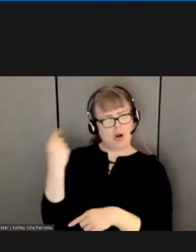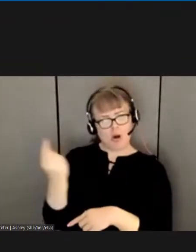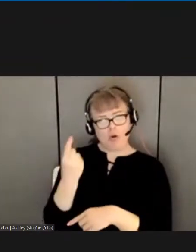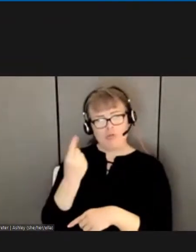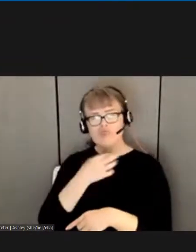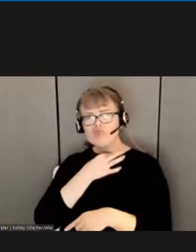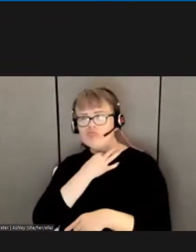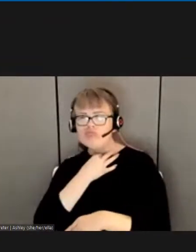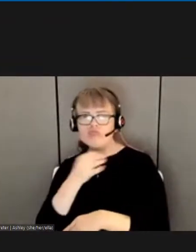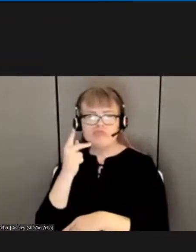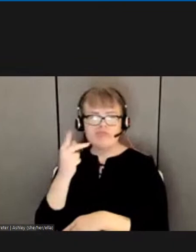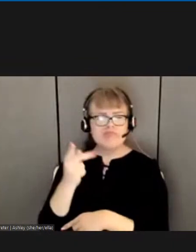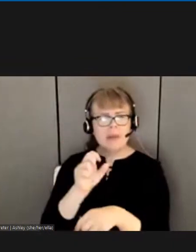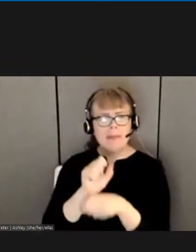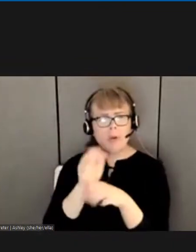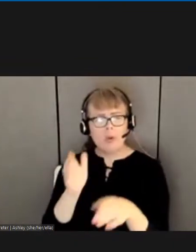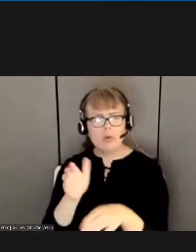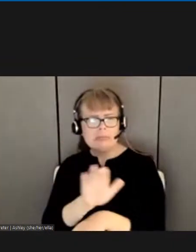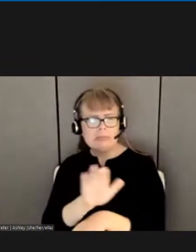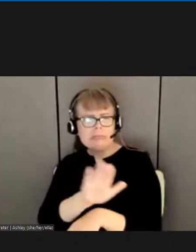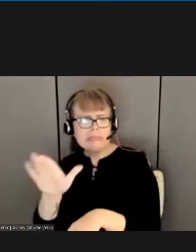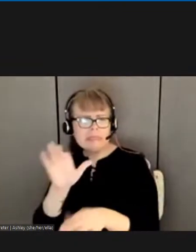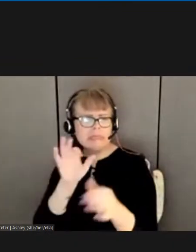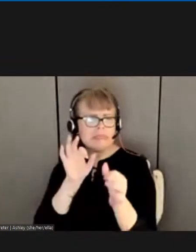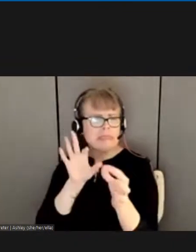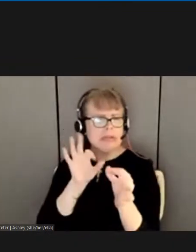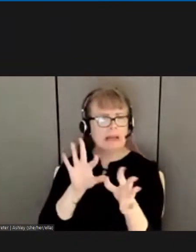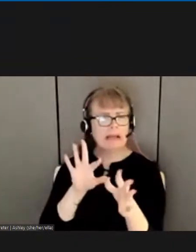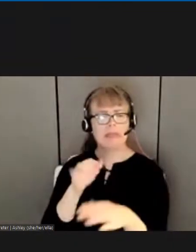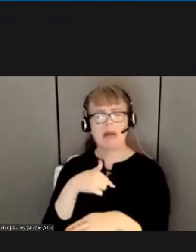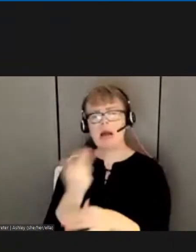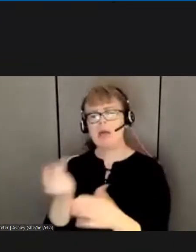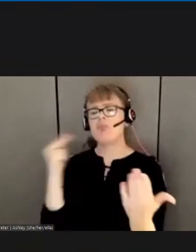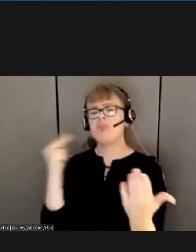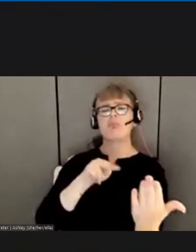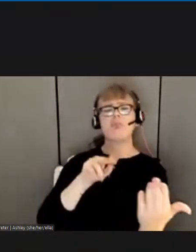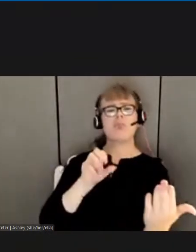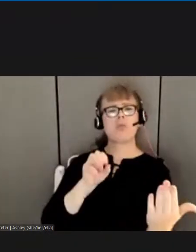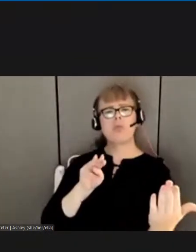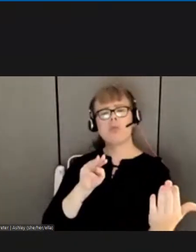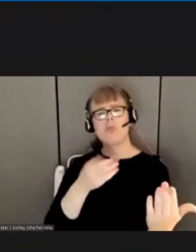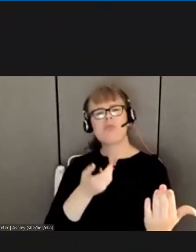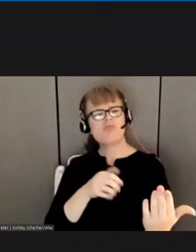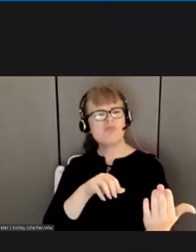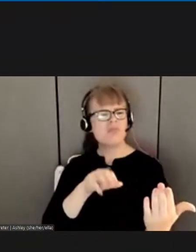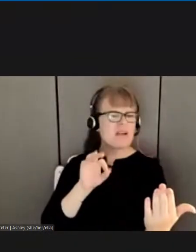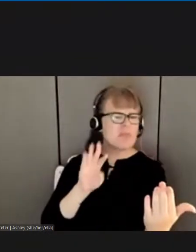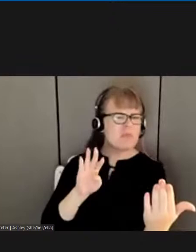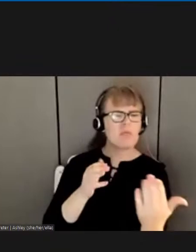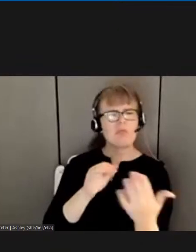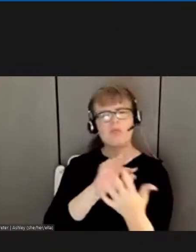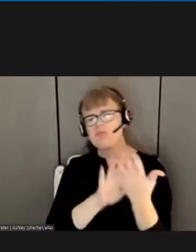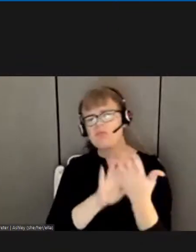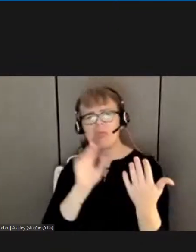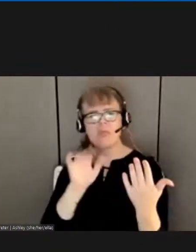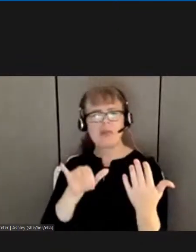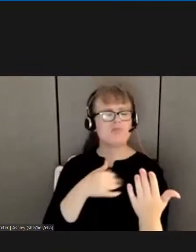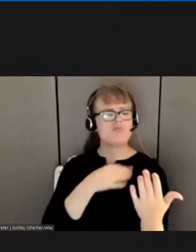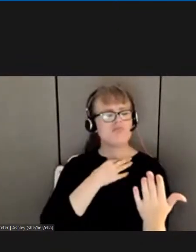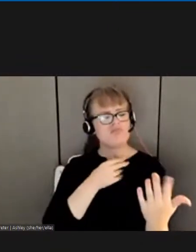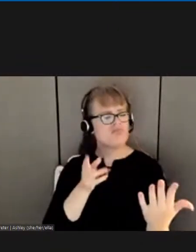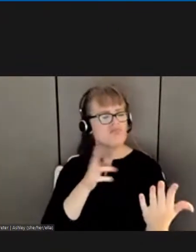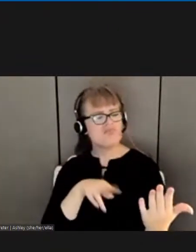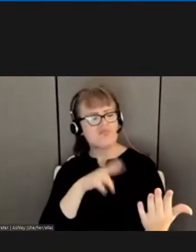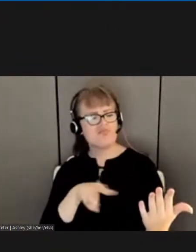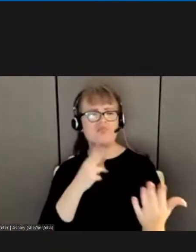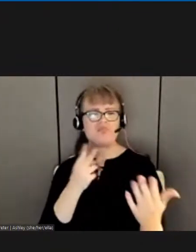i want to challenge everybody to look at it as this is the first day of the rest of your life you can't look at back at